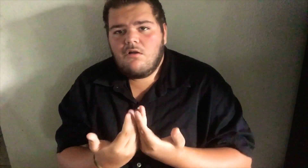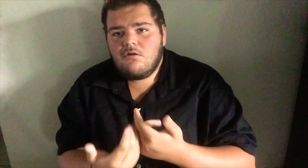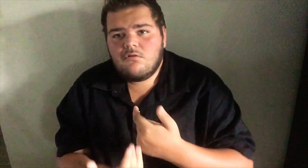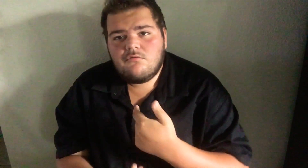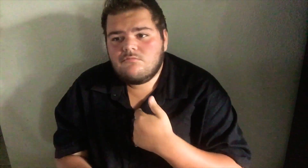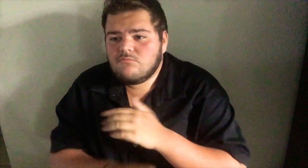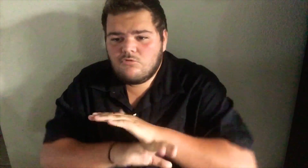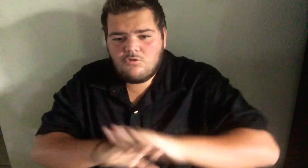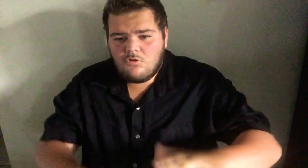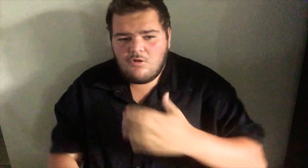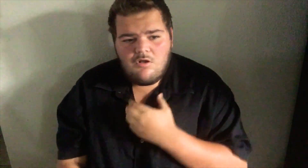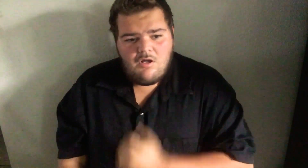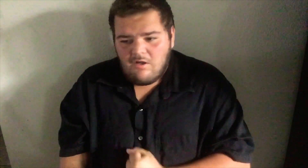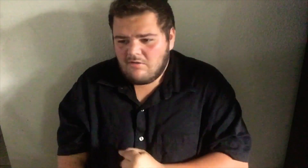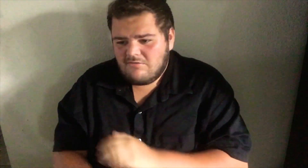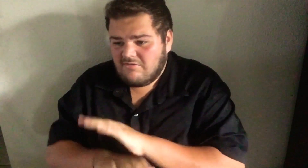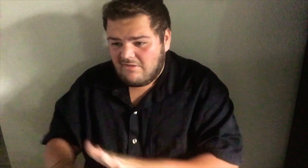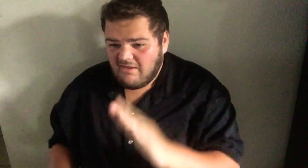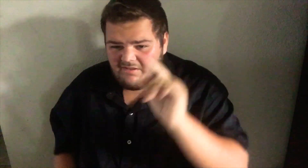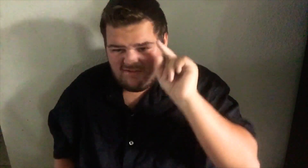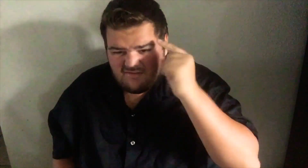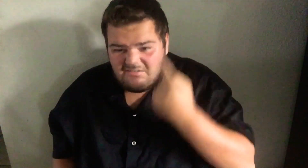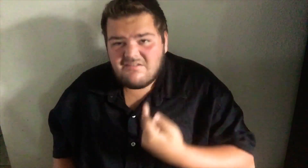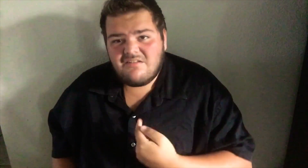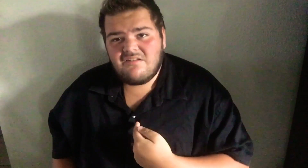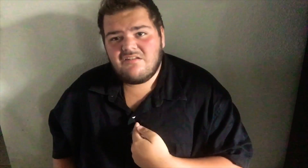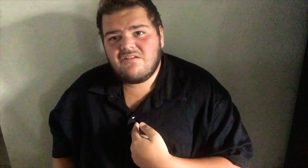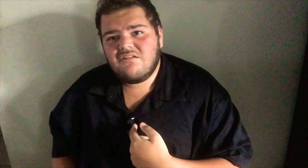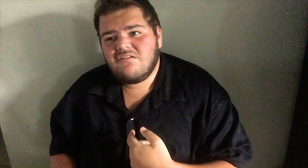I am not this desperate, not this crazy